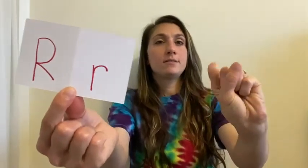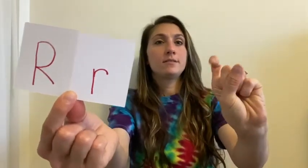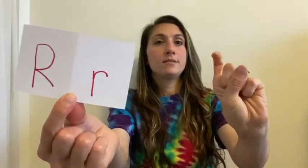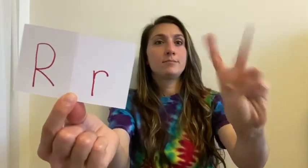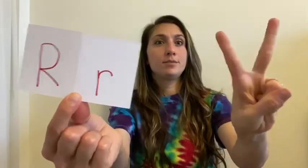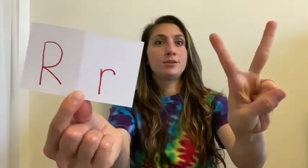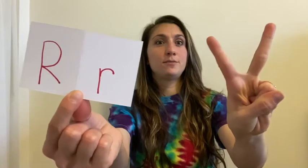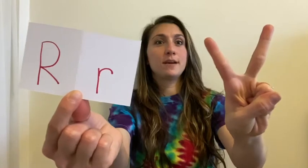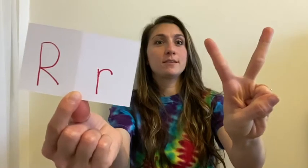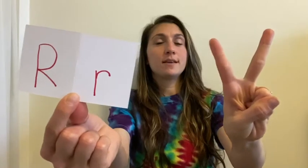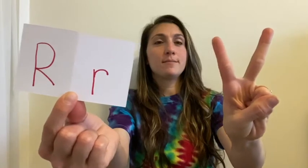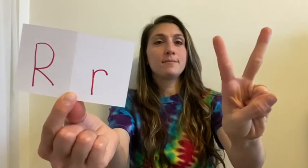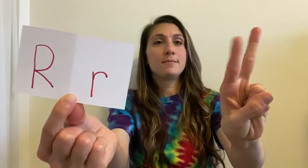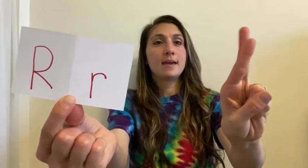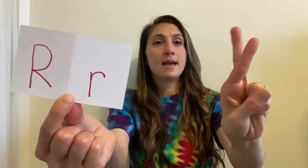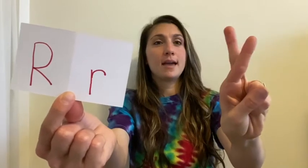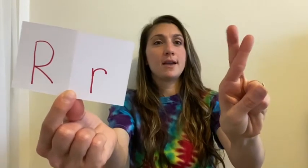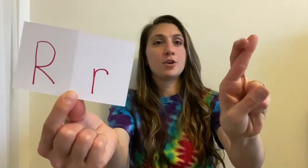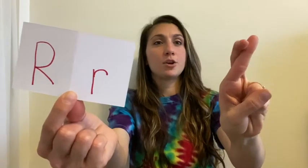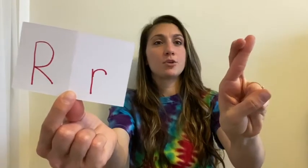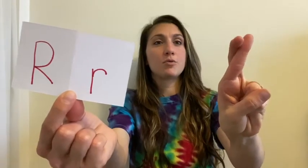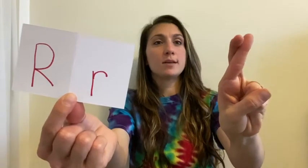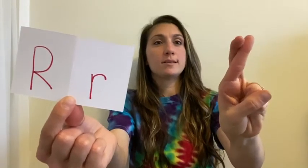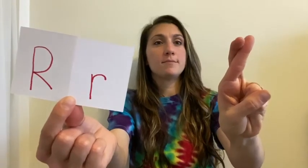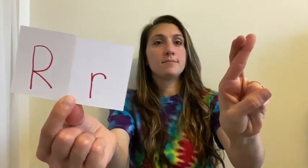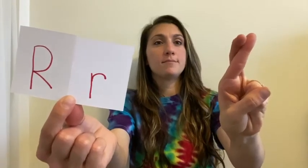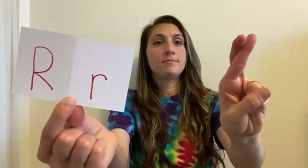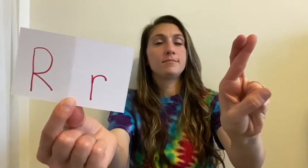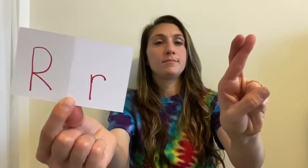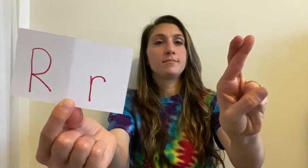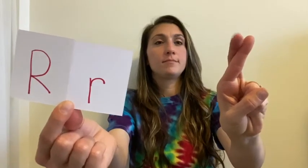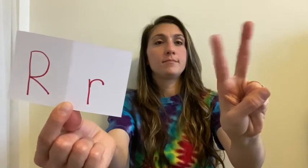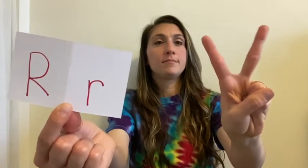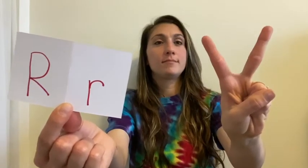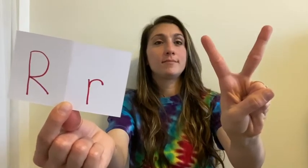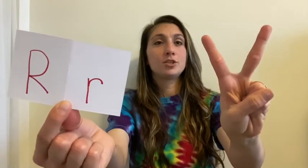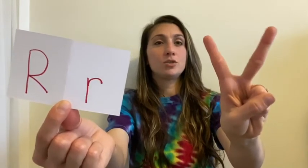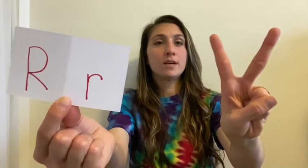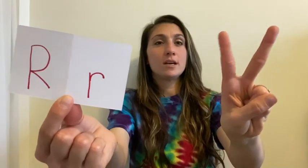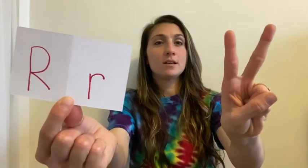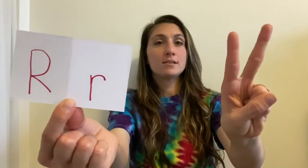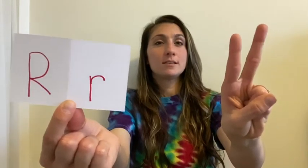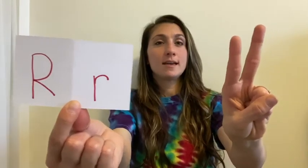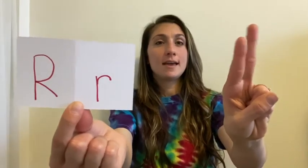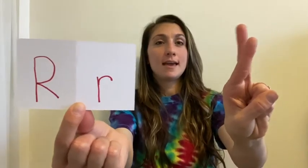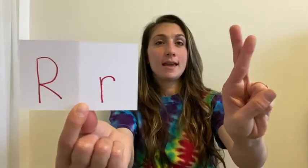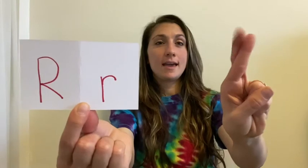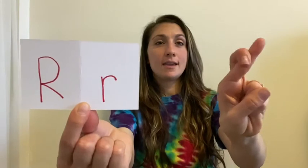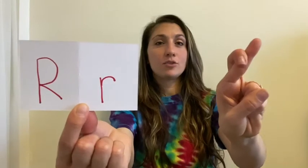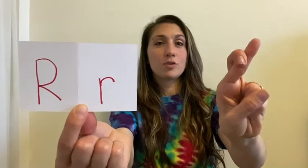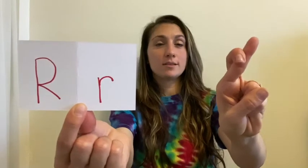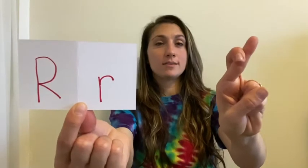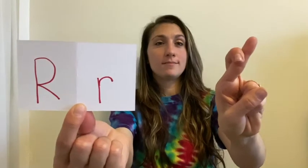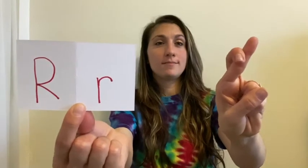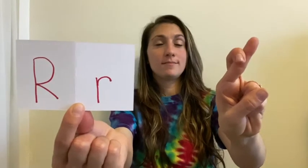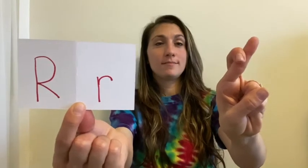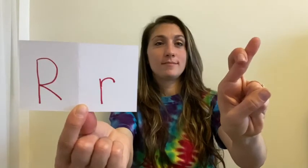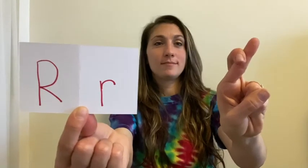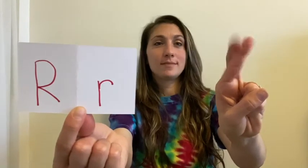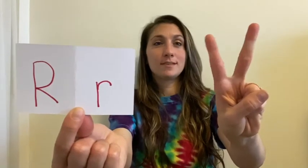put two fingers up, and you're gonna cross them. Two fingers, and cross them. It's a little